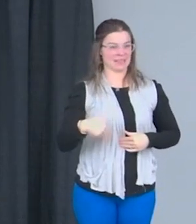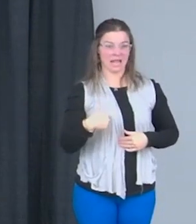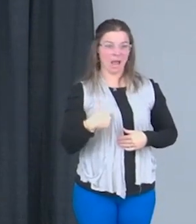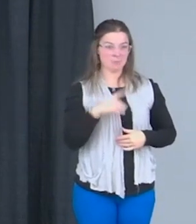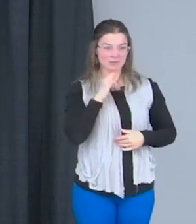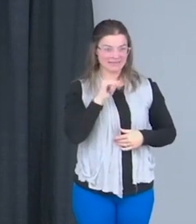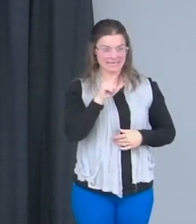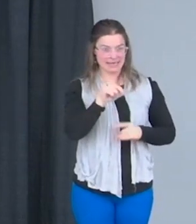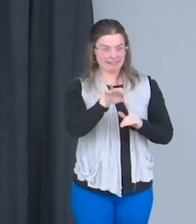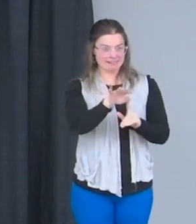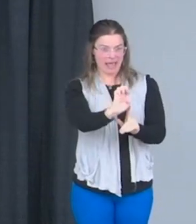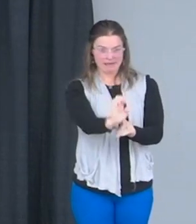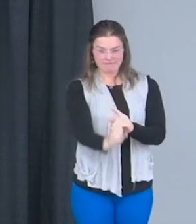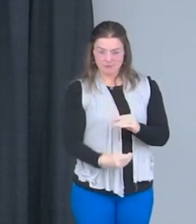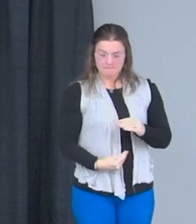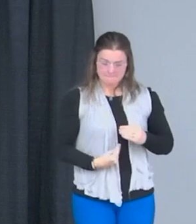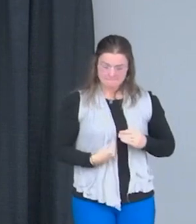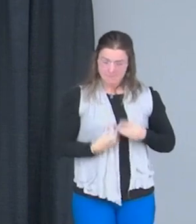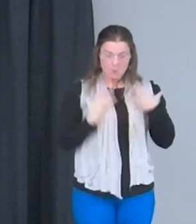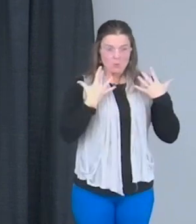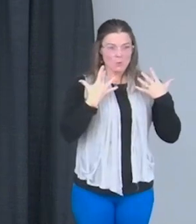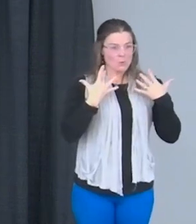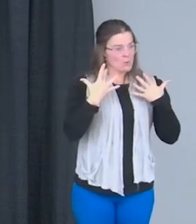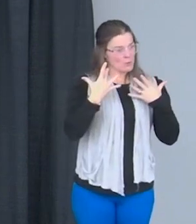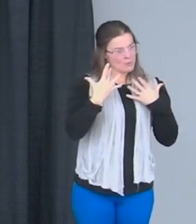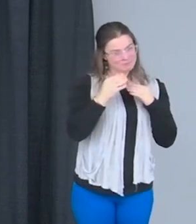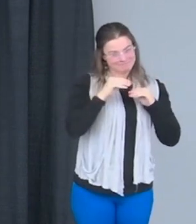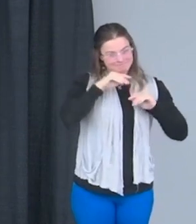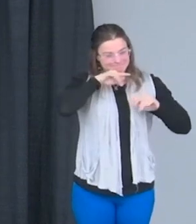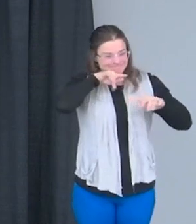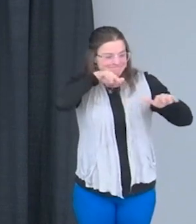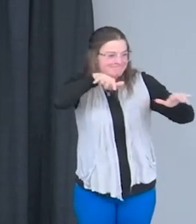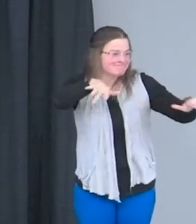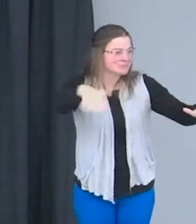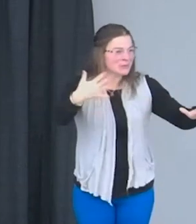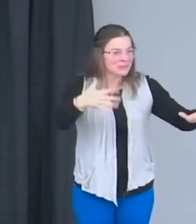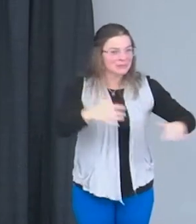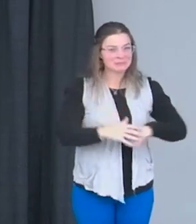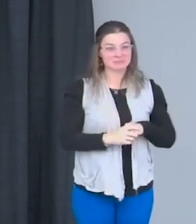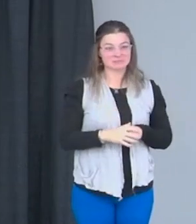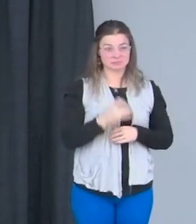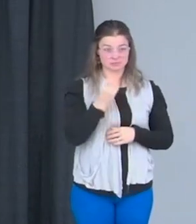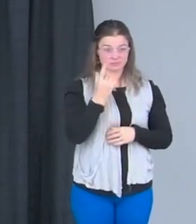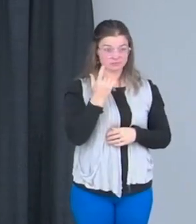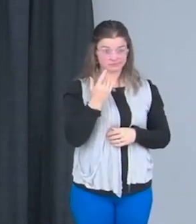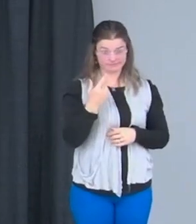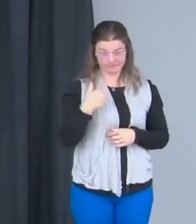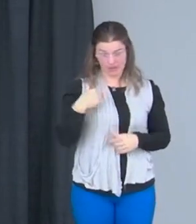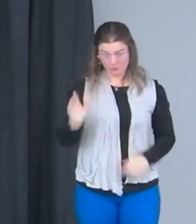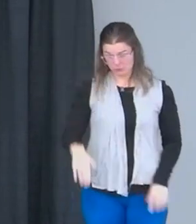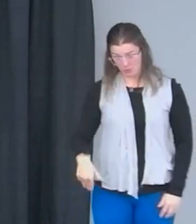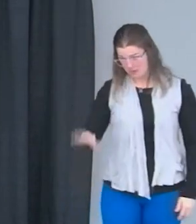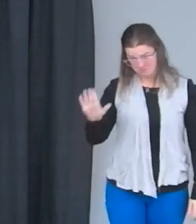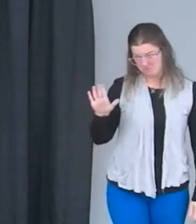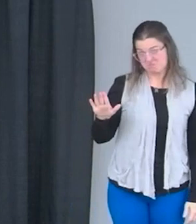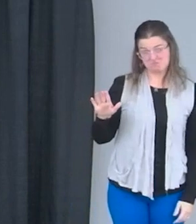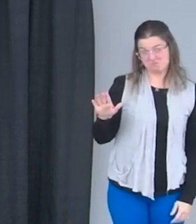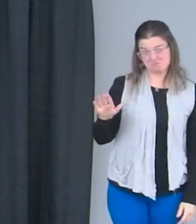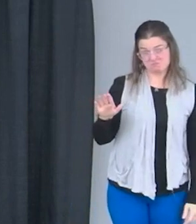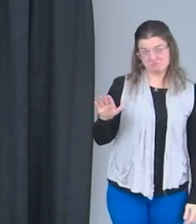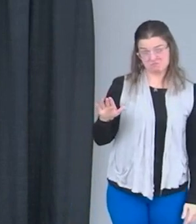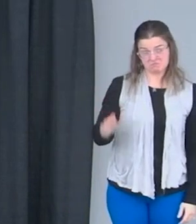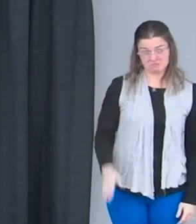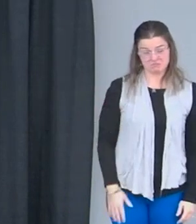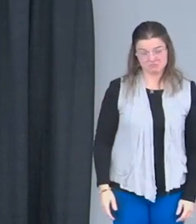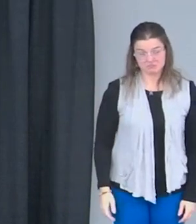of life now. Um, but I hadn't been full of life just growing up. To me,